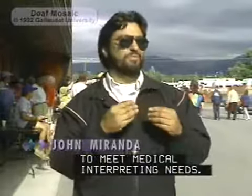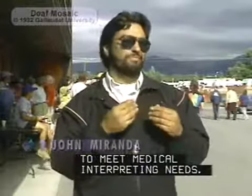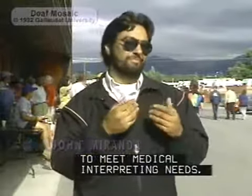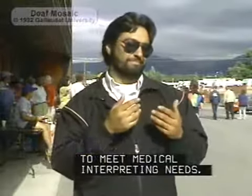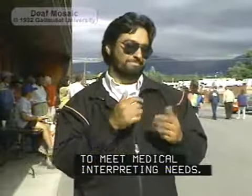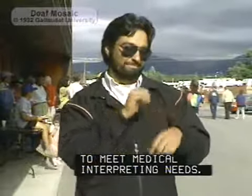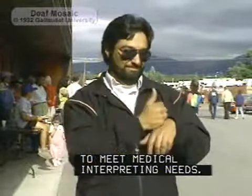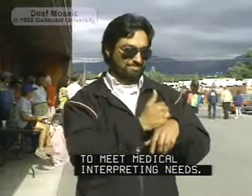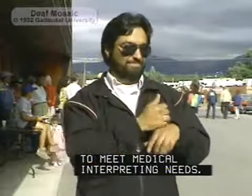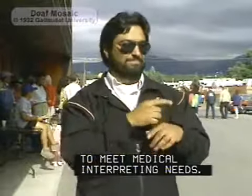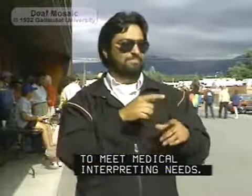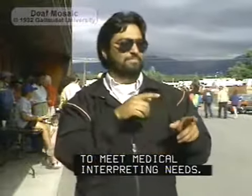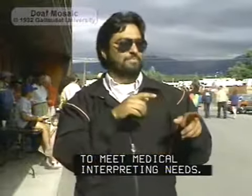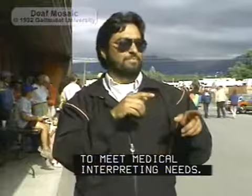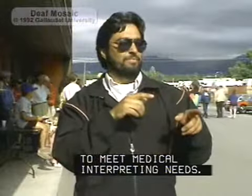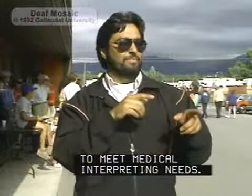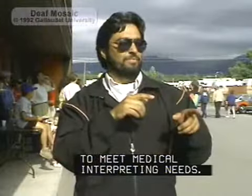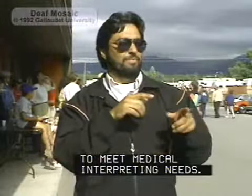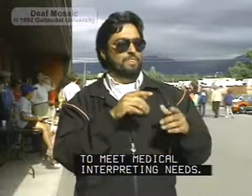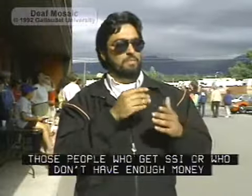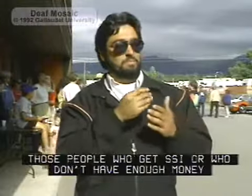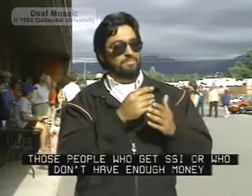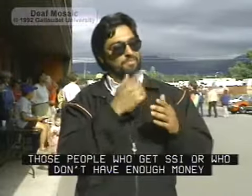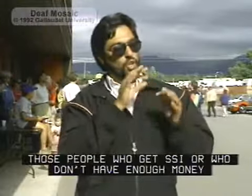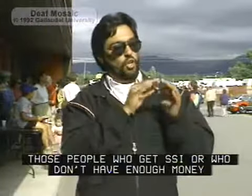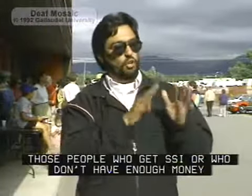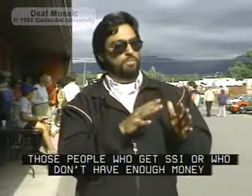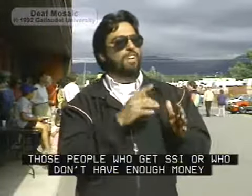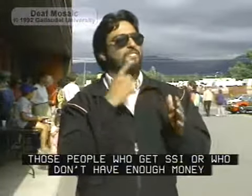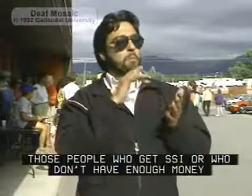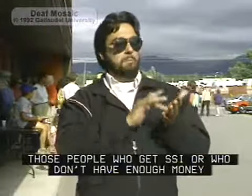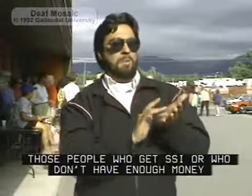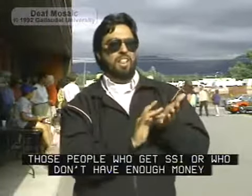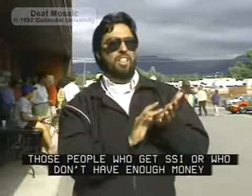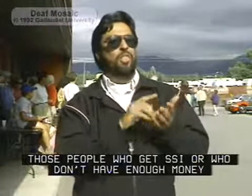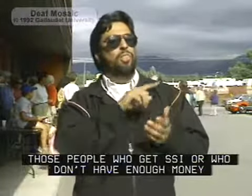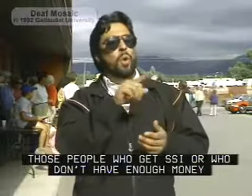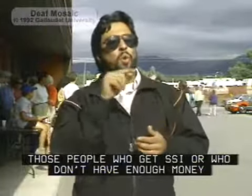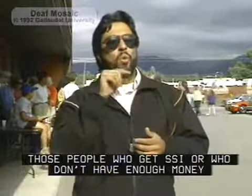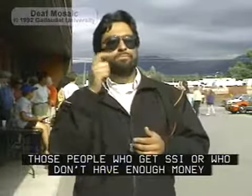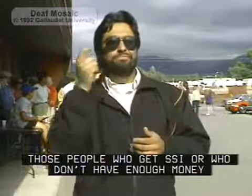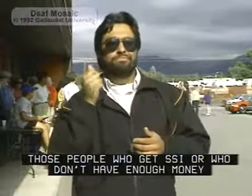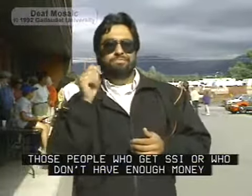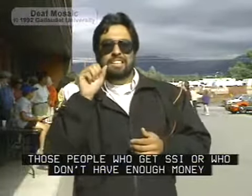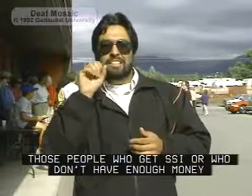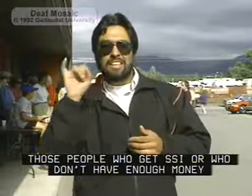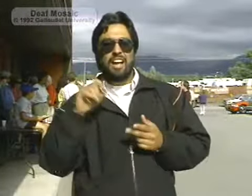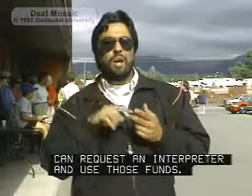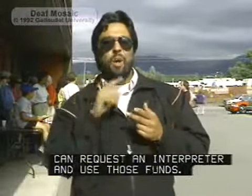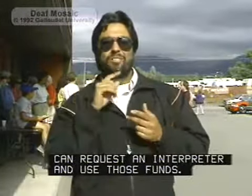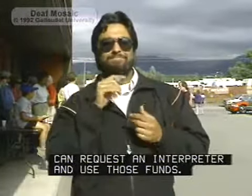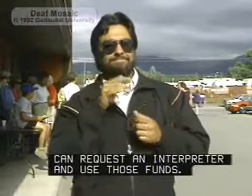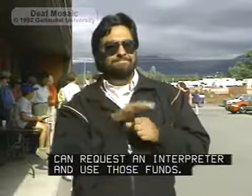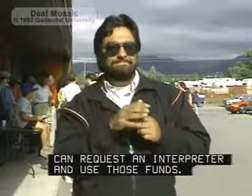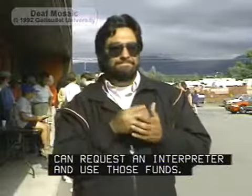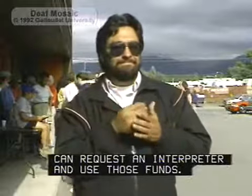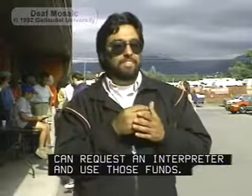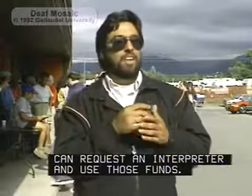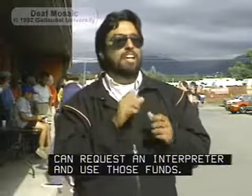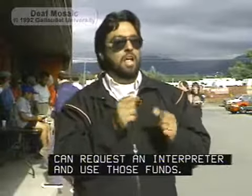medical interpreting needs. Those people who get SSI or who don't have enough money can request an interpreter and